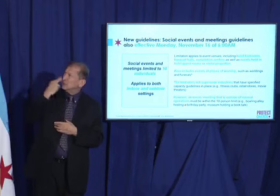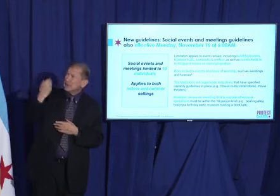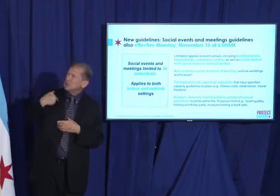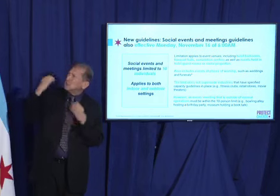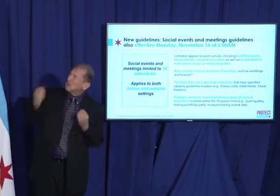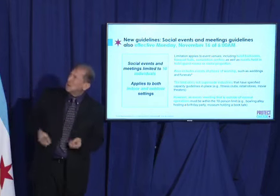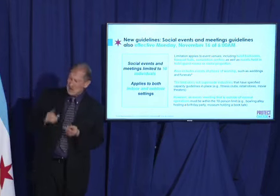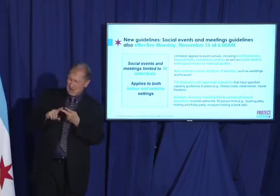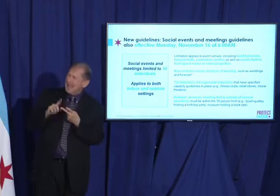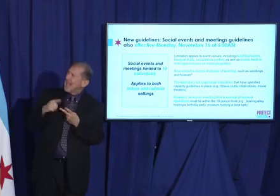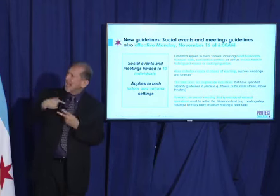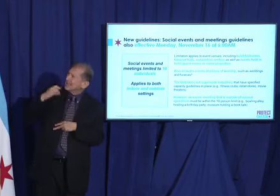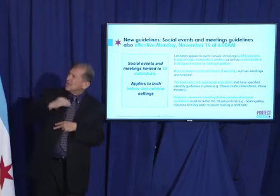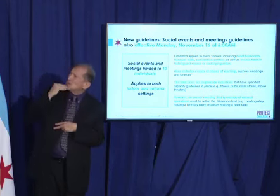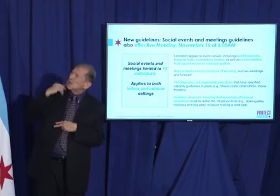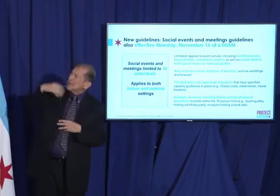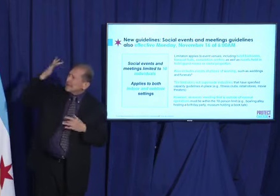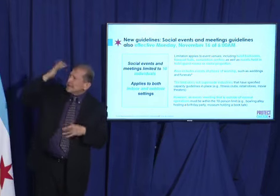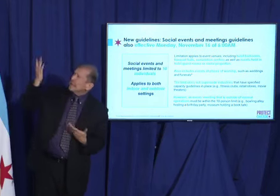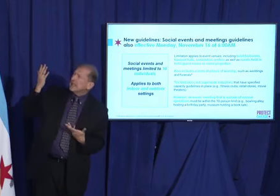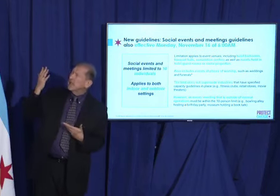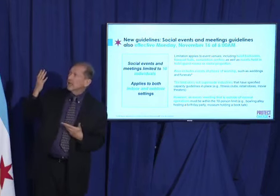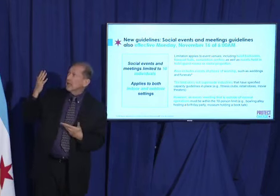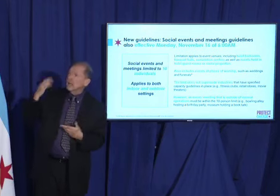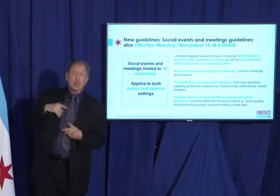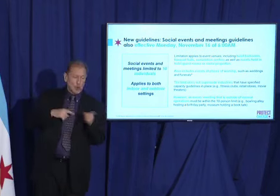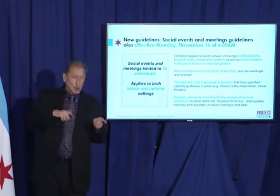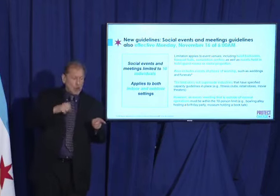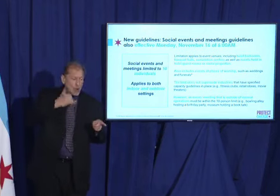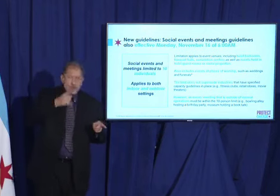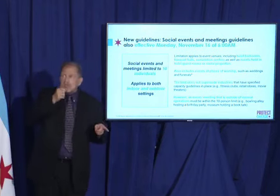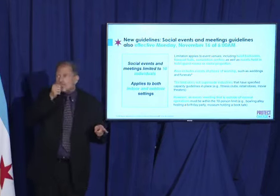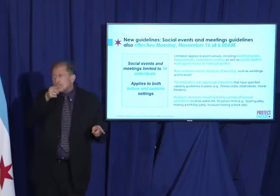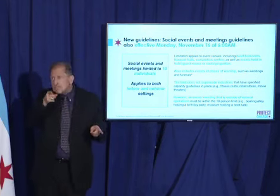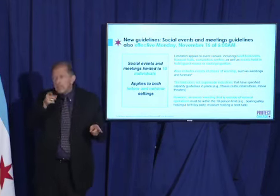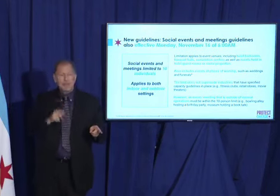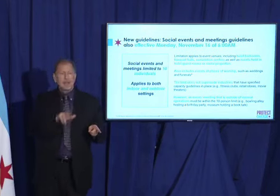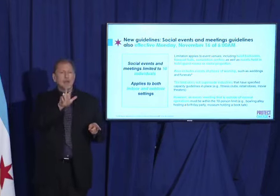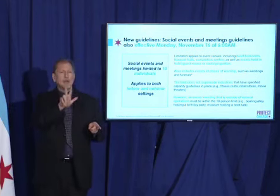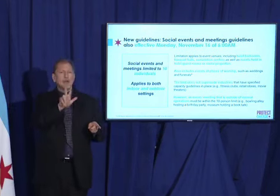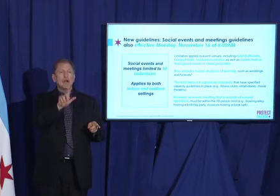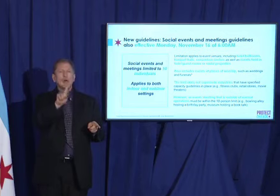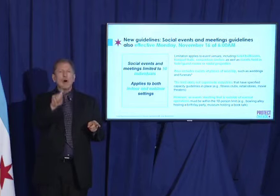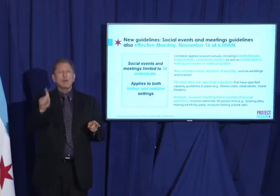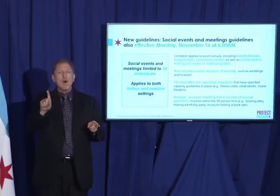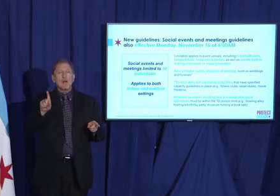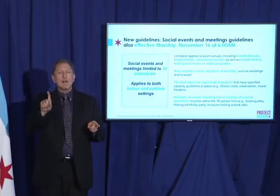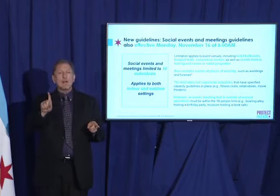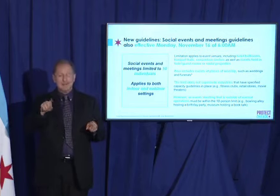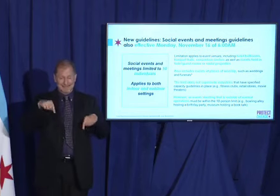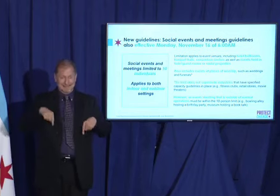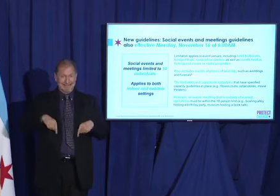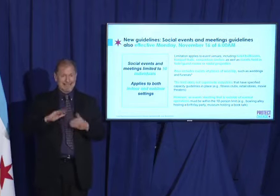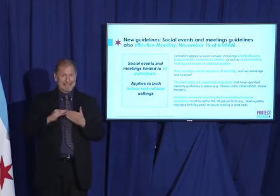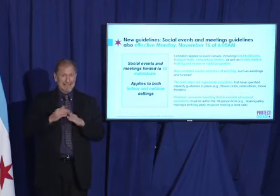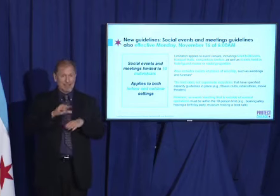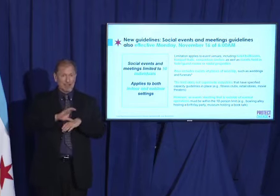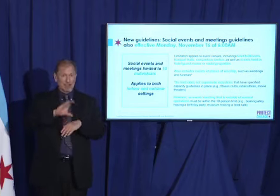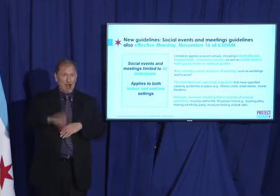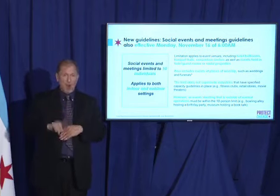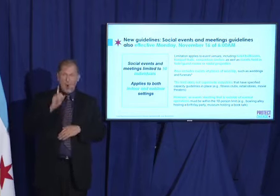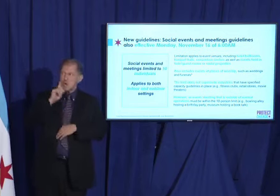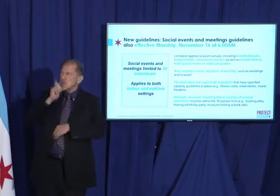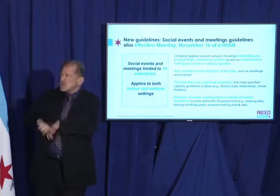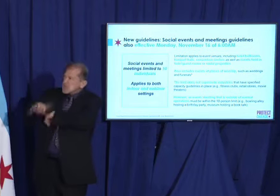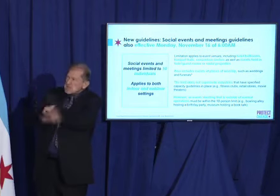health decisions, please call us. Just dial 311 and we will jump all over it. And